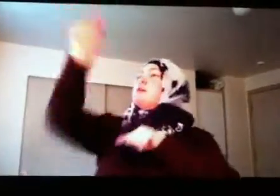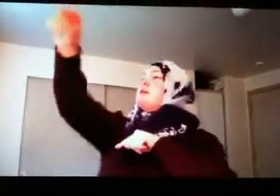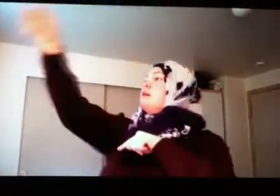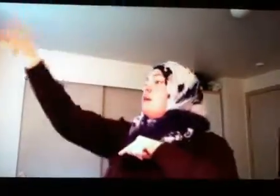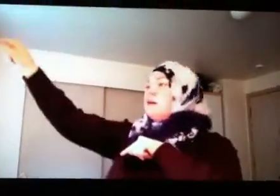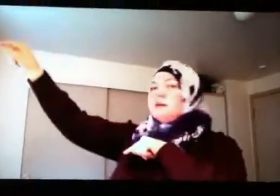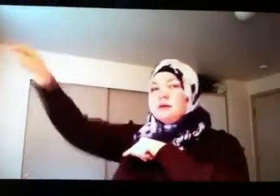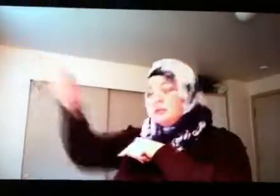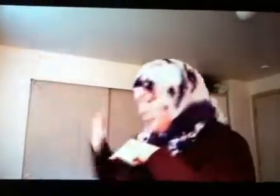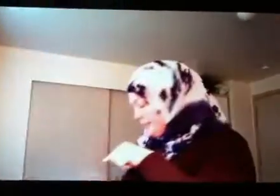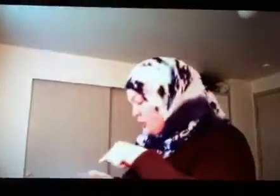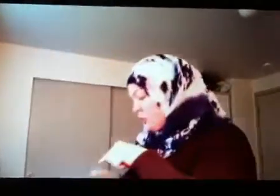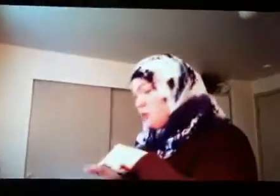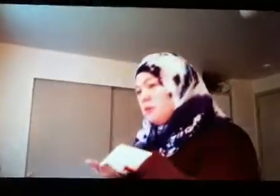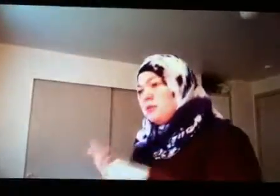there. You have friends a lot of different places.